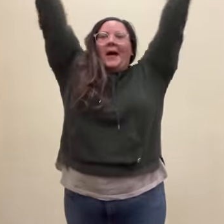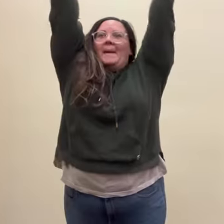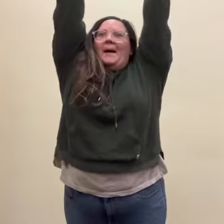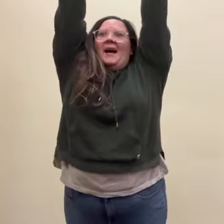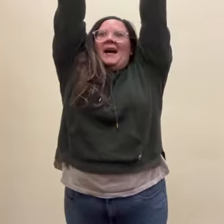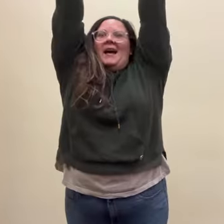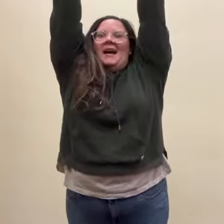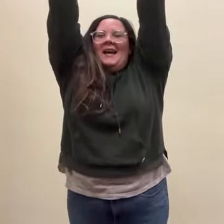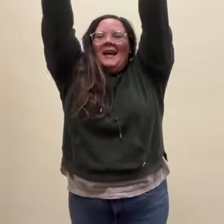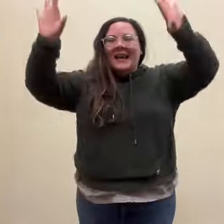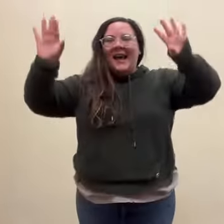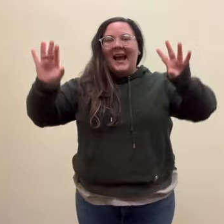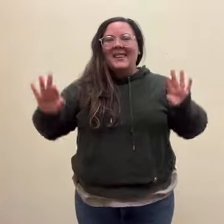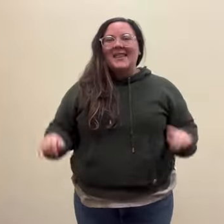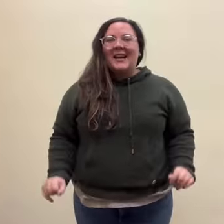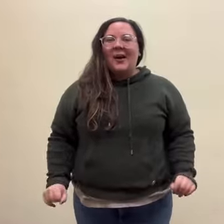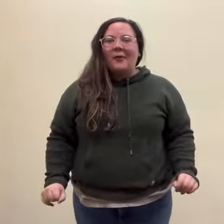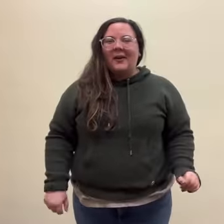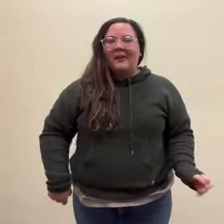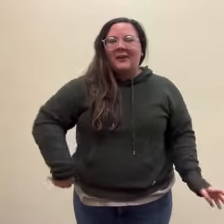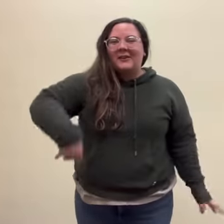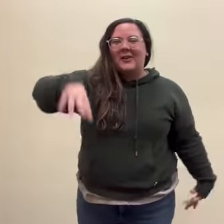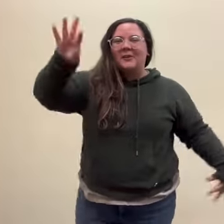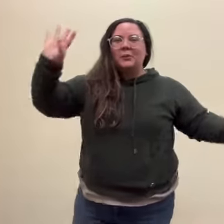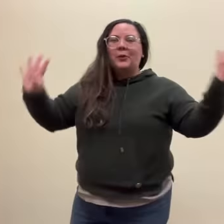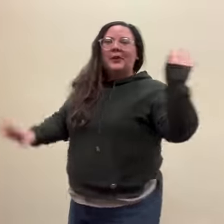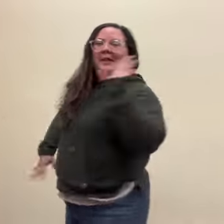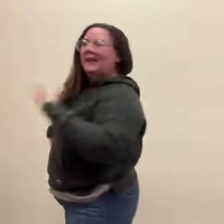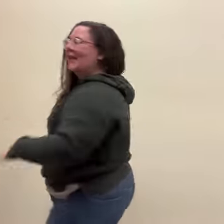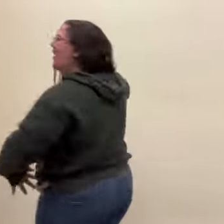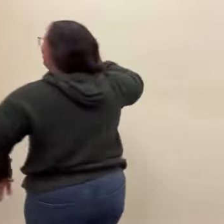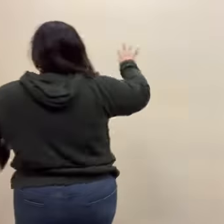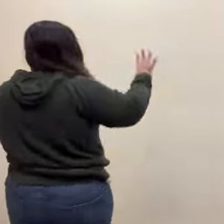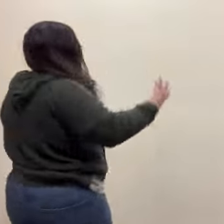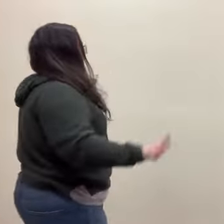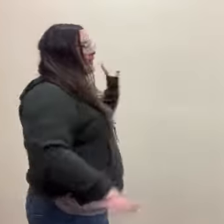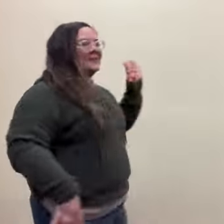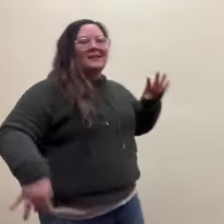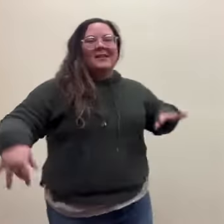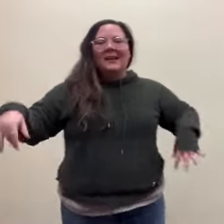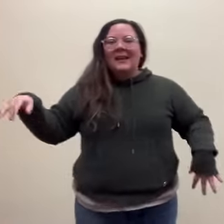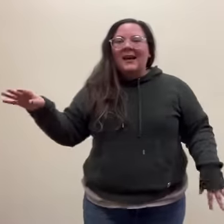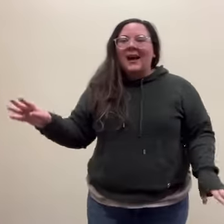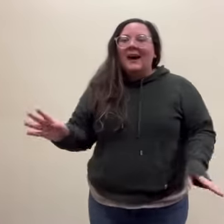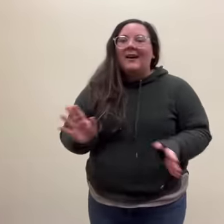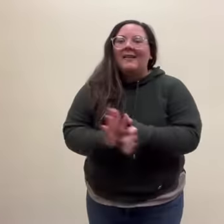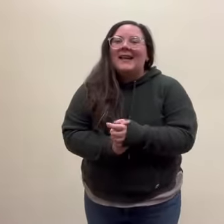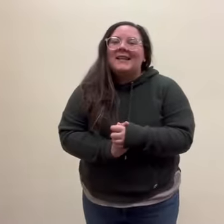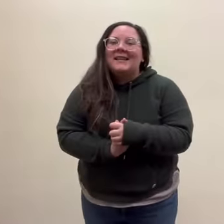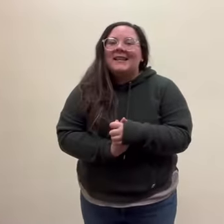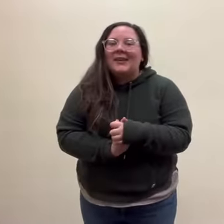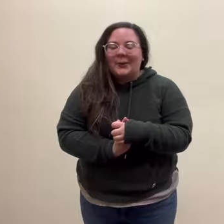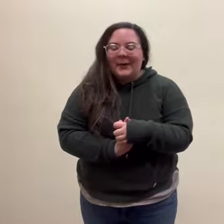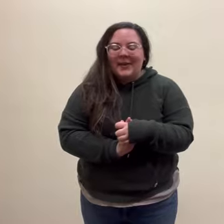up high, and then we're going to go twirling around. Alright, here we go.